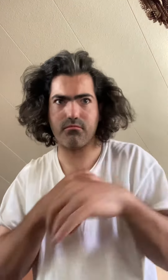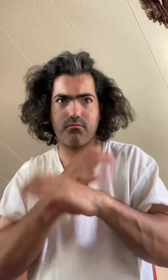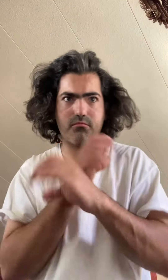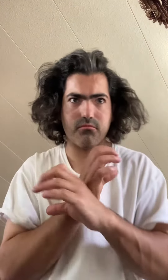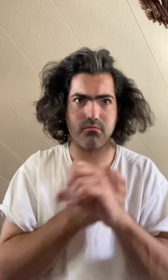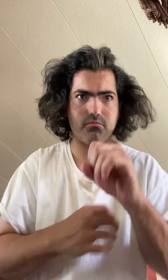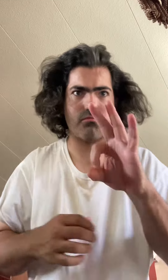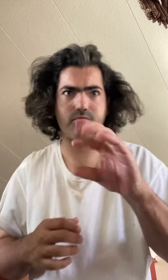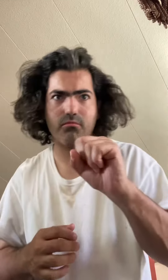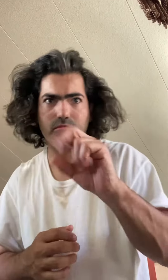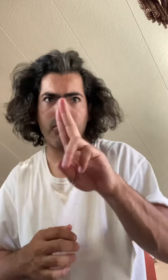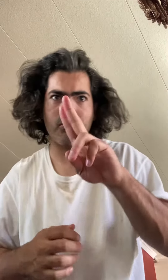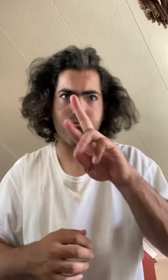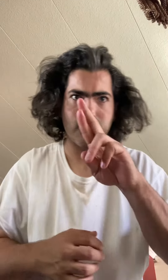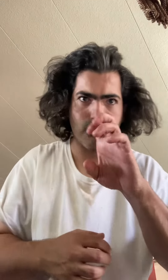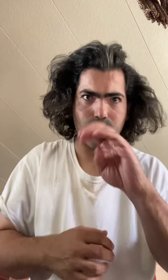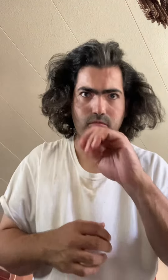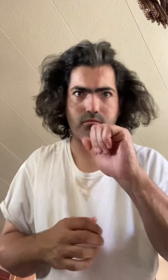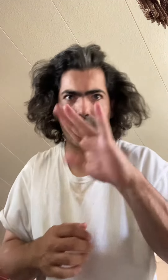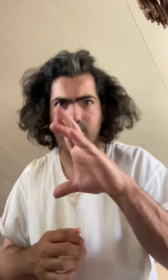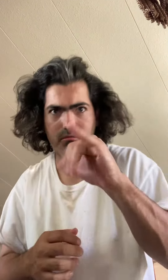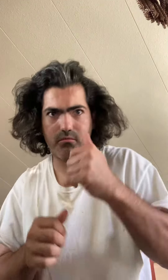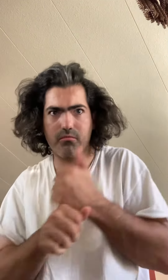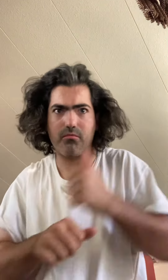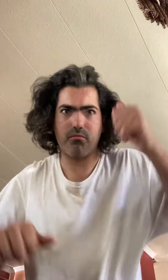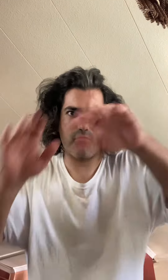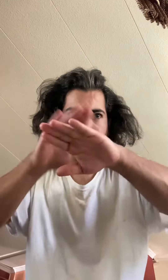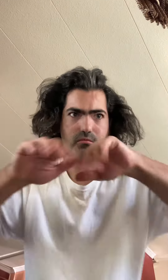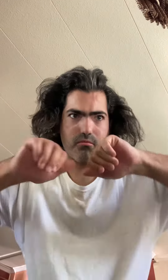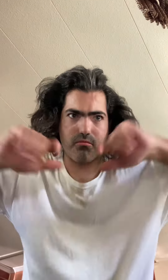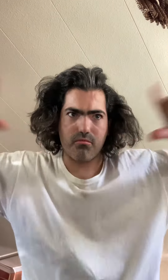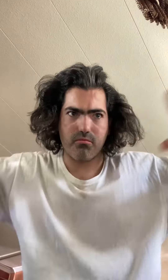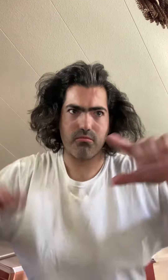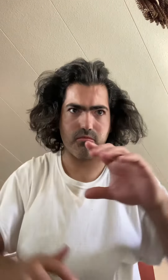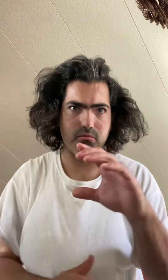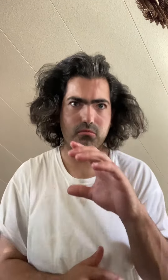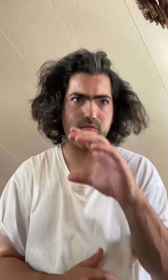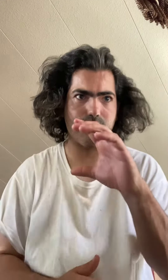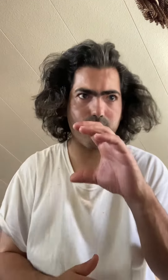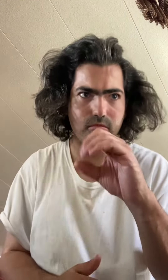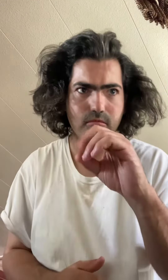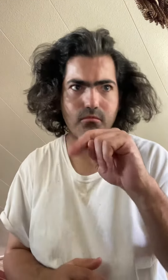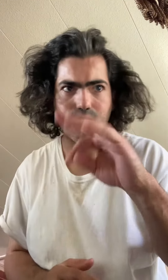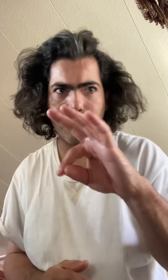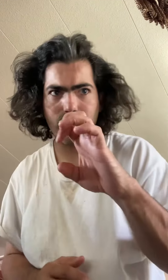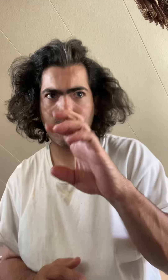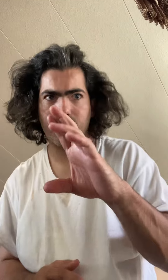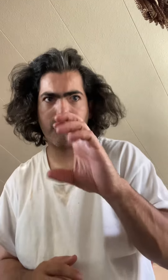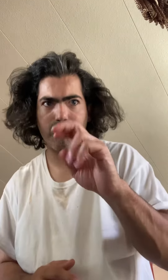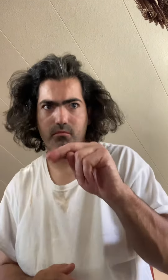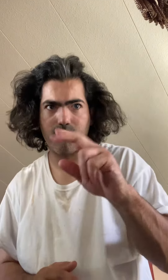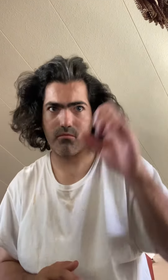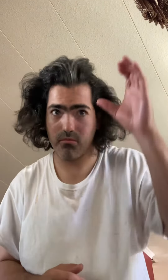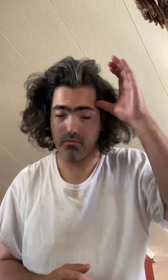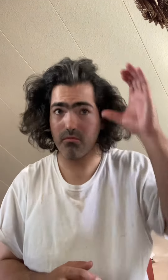Five positions to start, leotard and tights A story through movement, the music, and lights